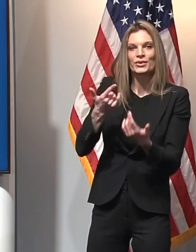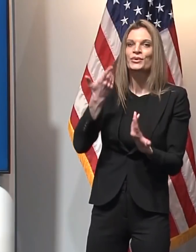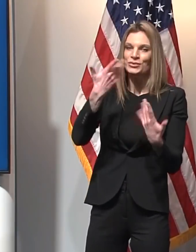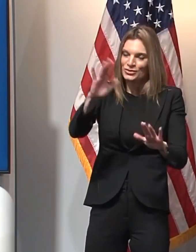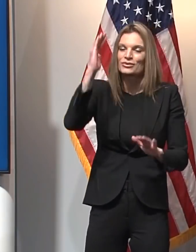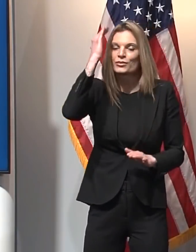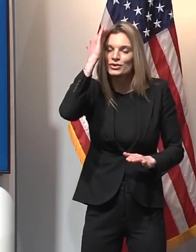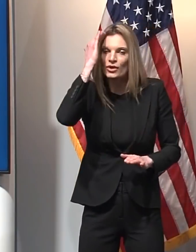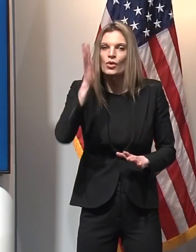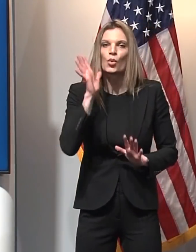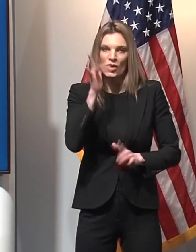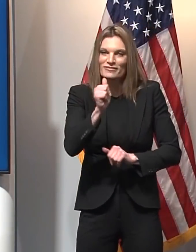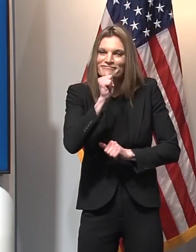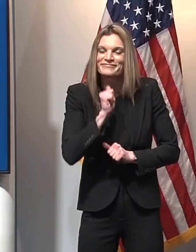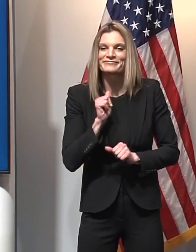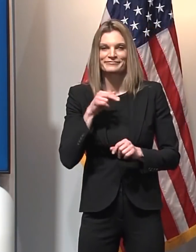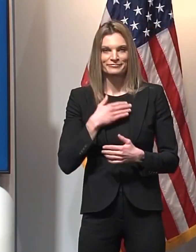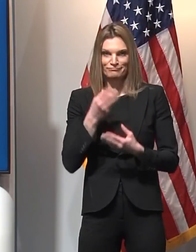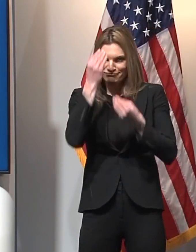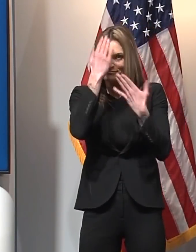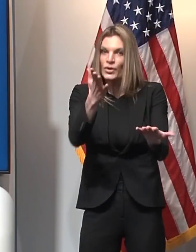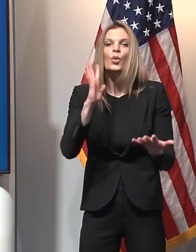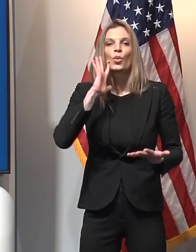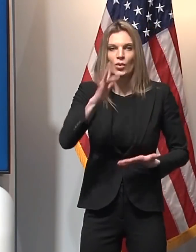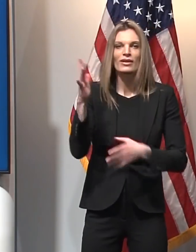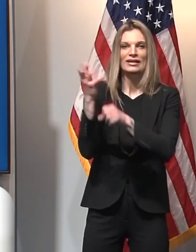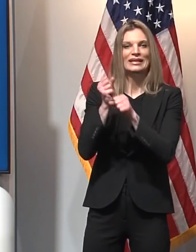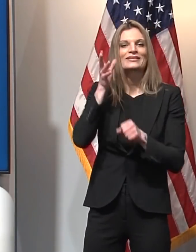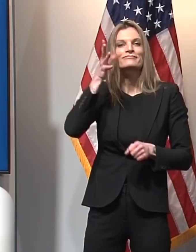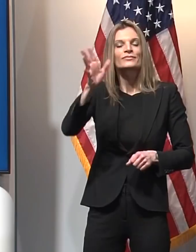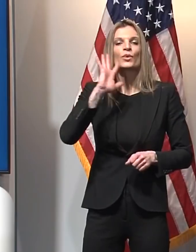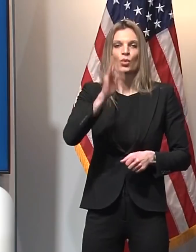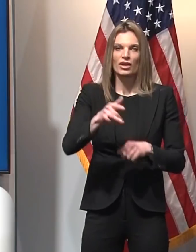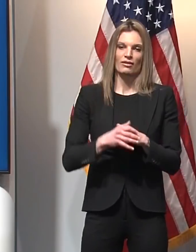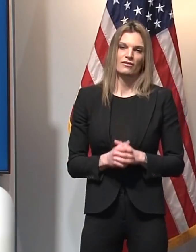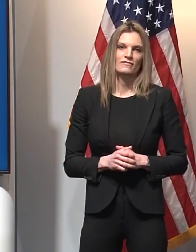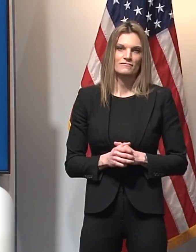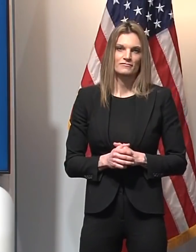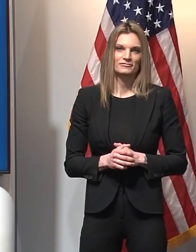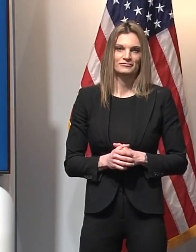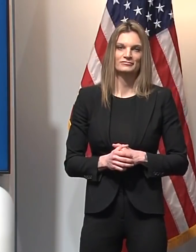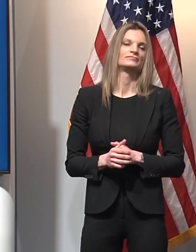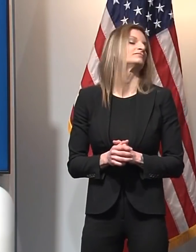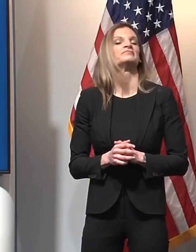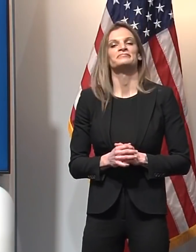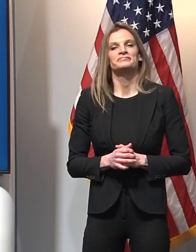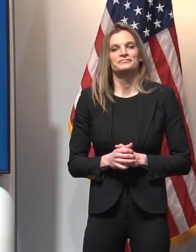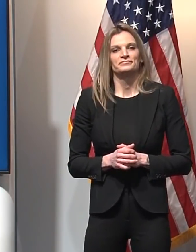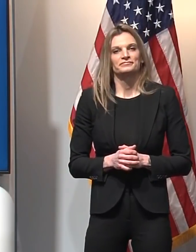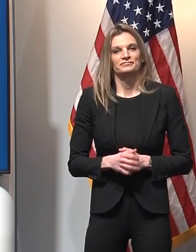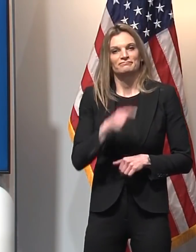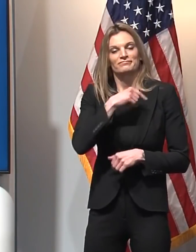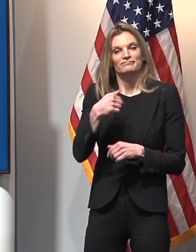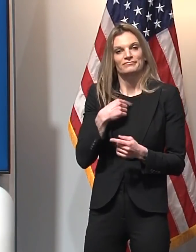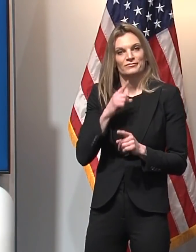vaccine. But we assure you that everyone who wants a vaccine will eventually be able to get one. And we are committed to